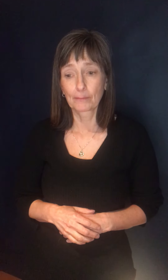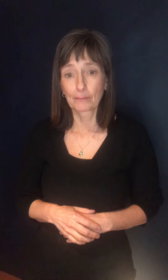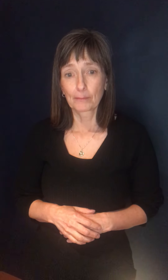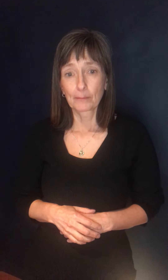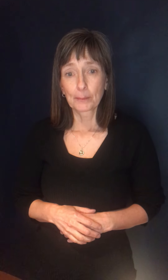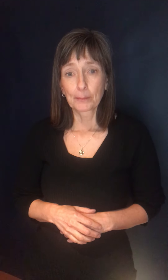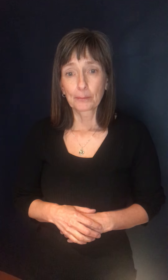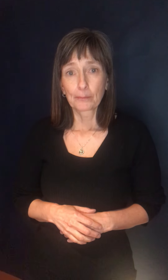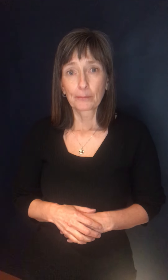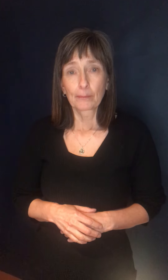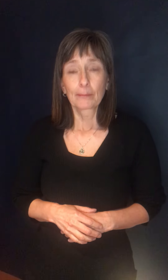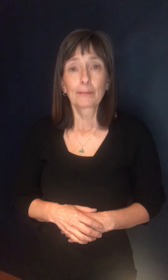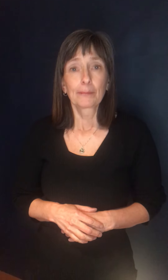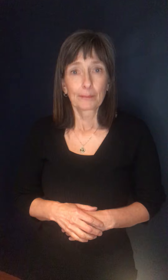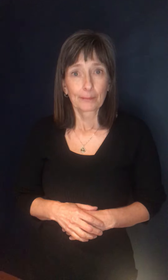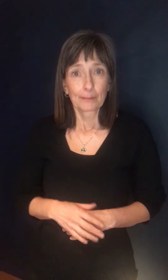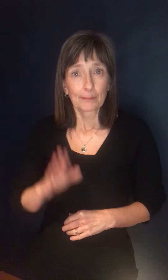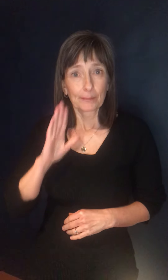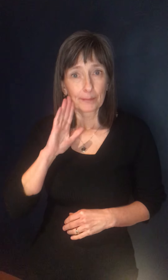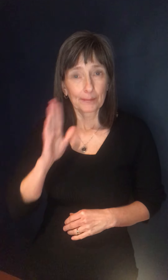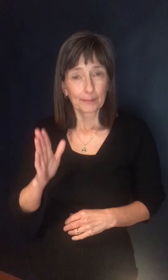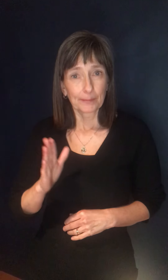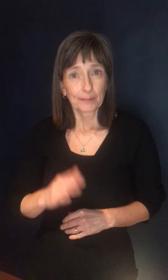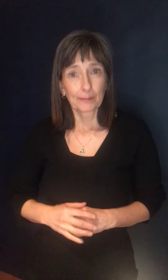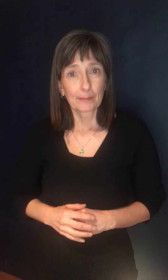Uh, hi, um, uh,